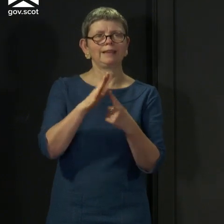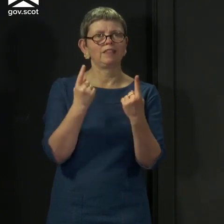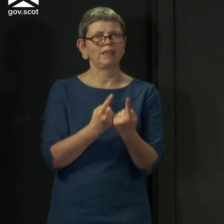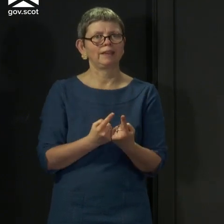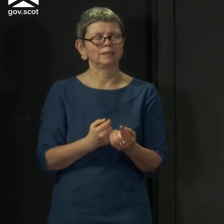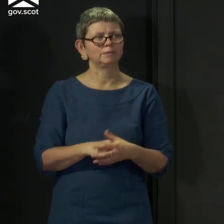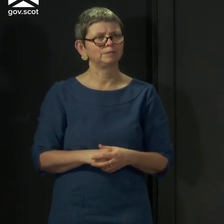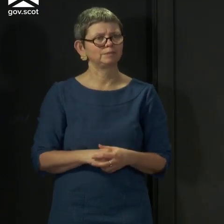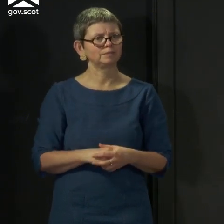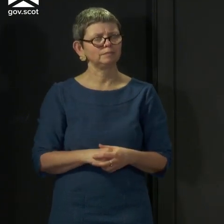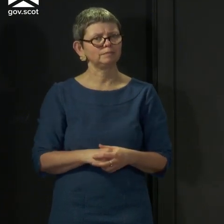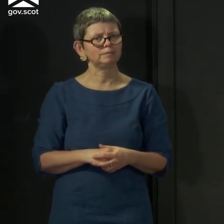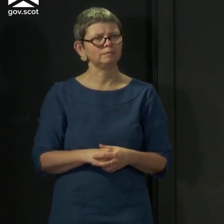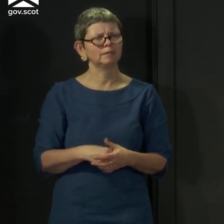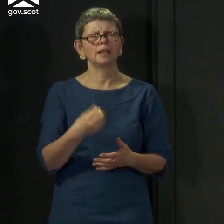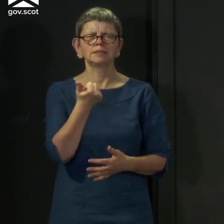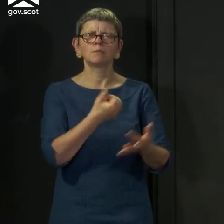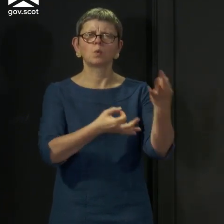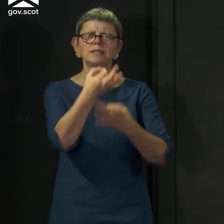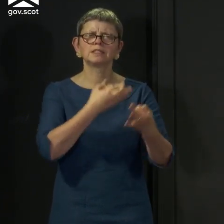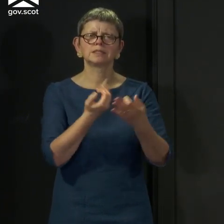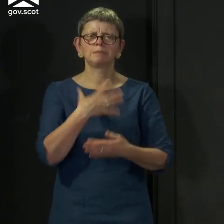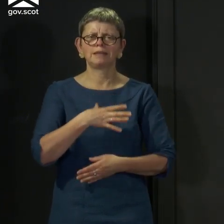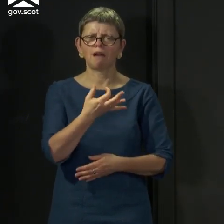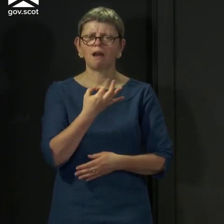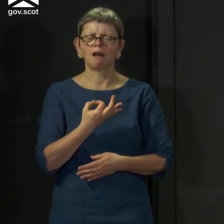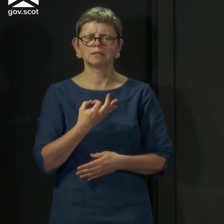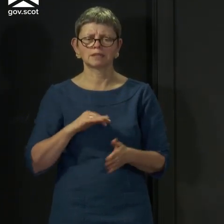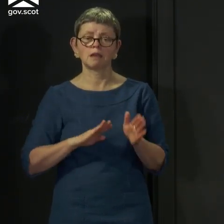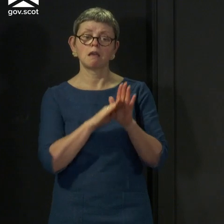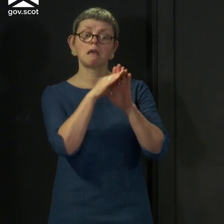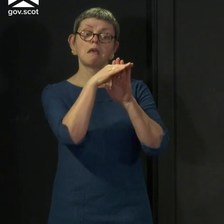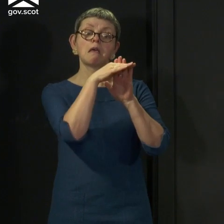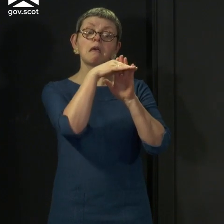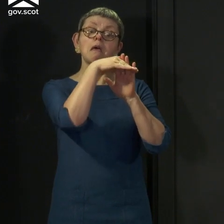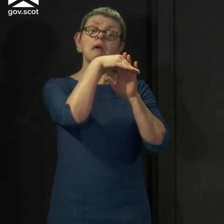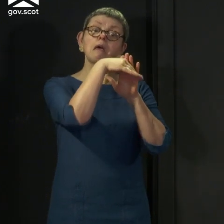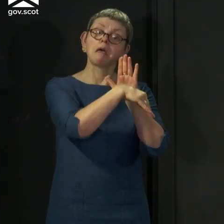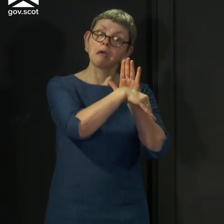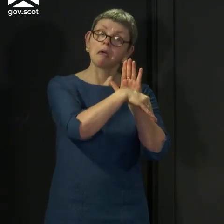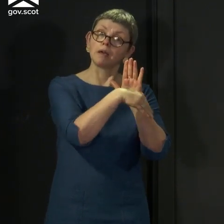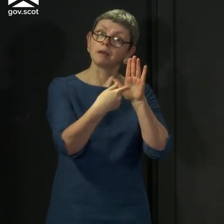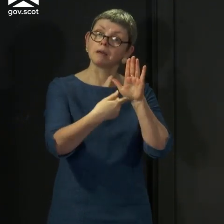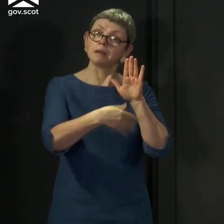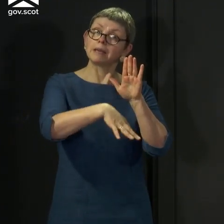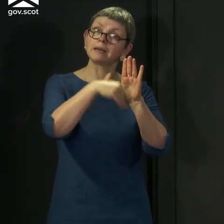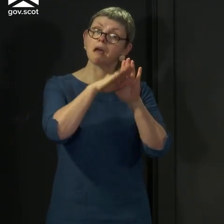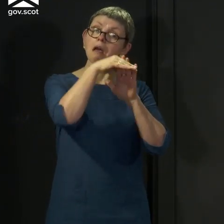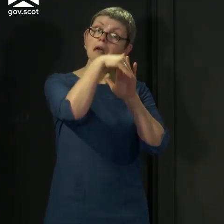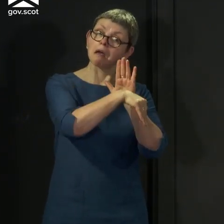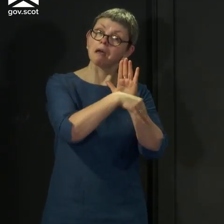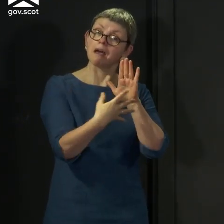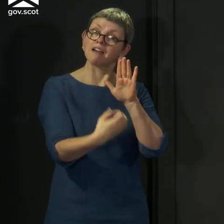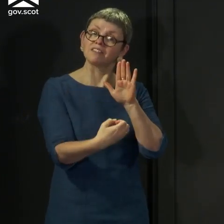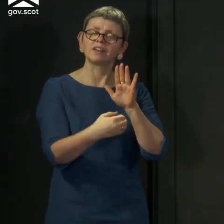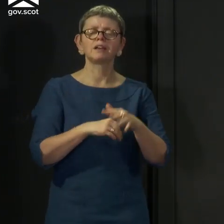agree we're past the peak of this virus, and I've hesitated to use that language and the reason I guess I hesitate to use it is that I think